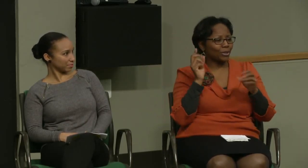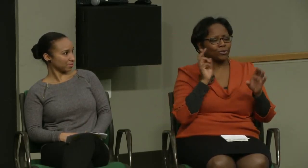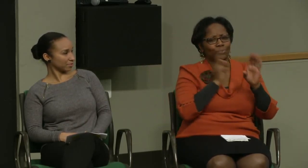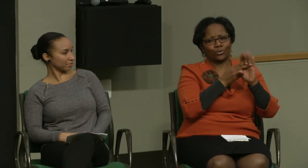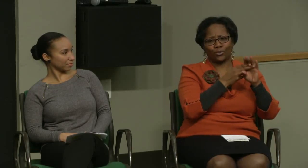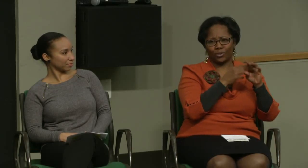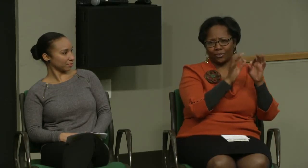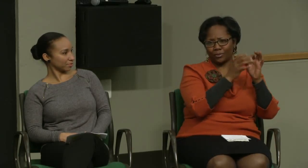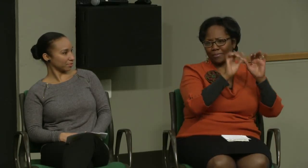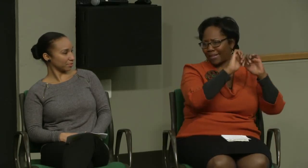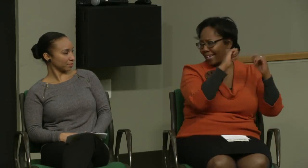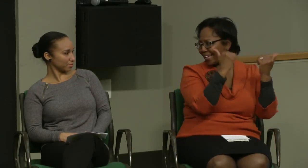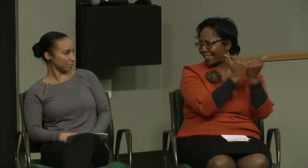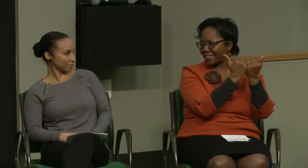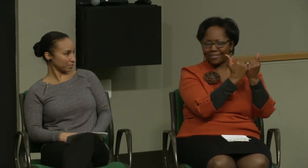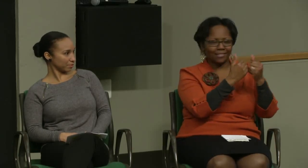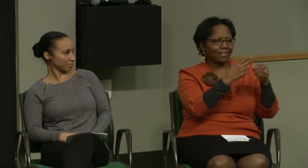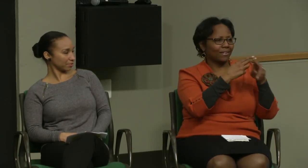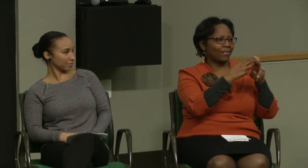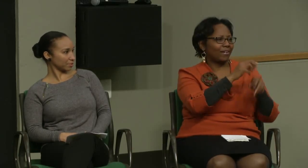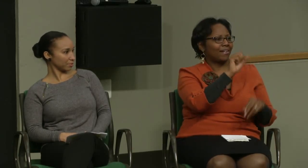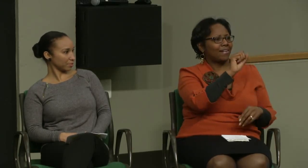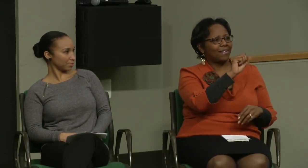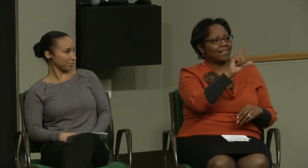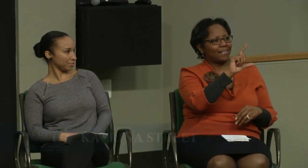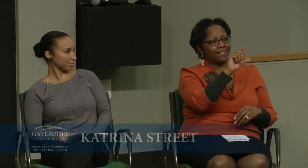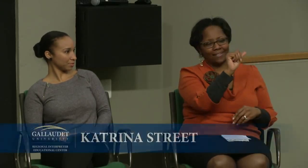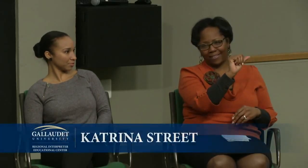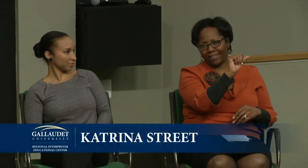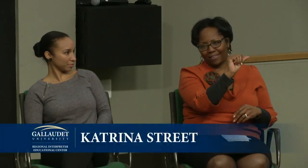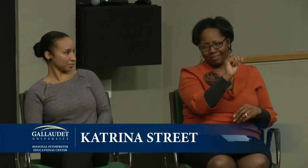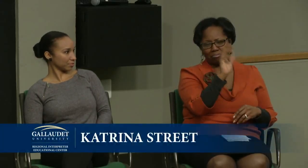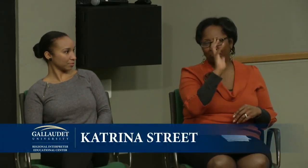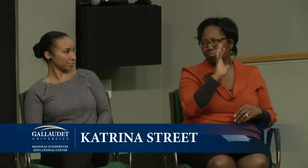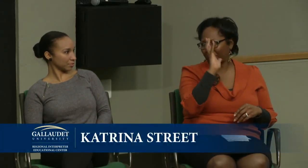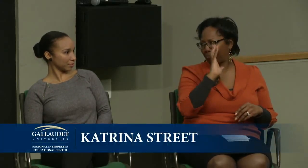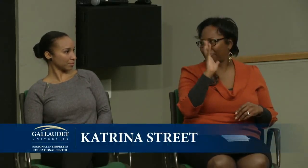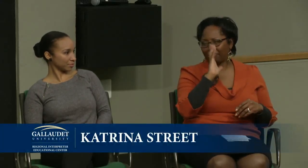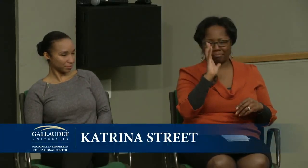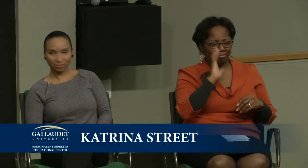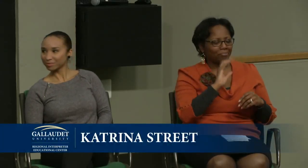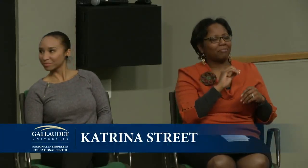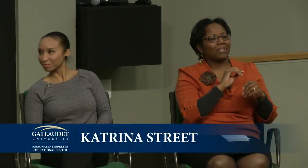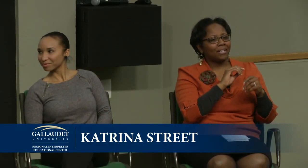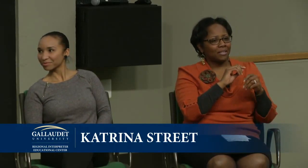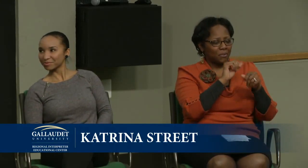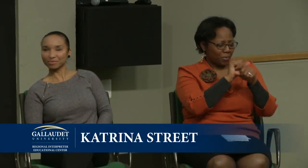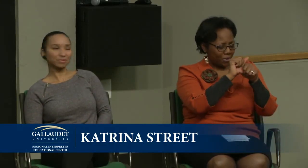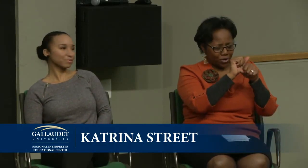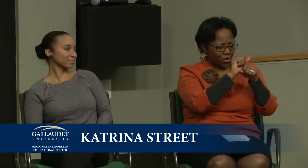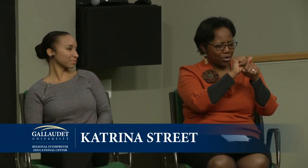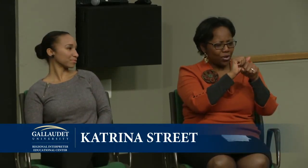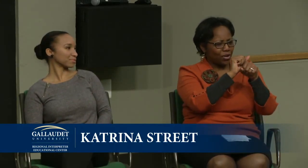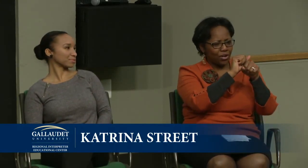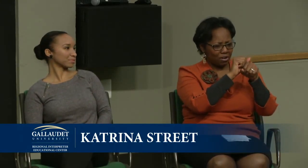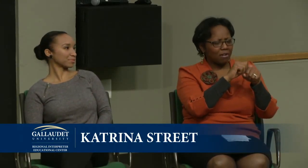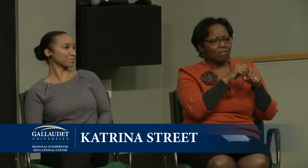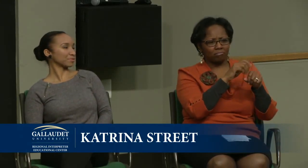we had graduated from that program, and we all were hired by an interpreter referral agency known as Sign Language Associates, or